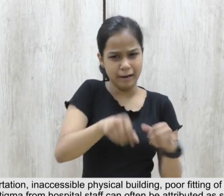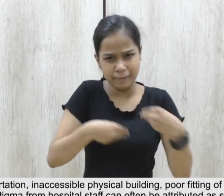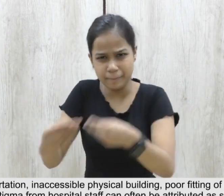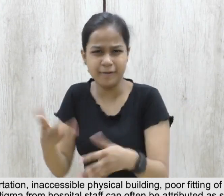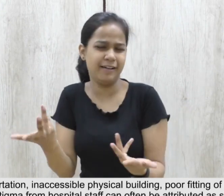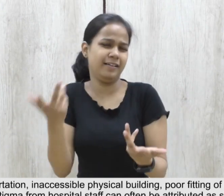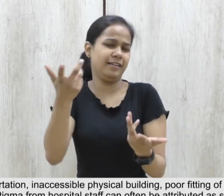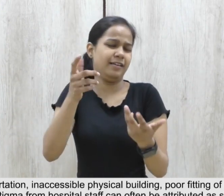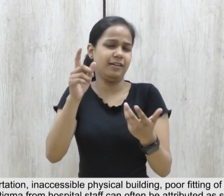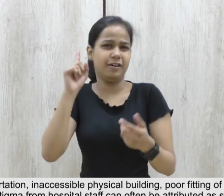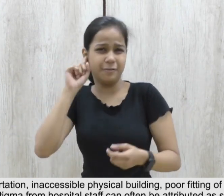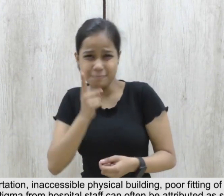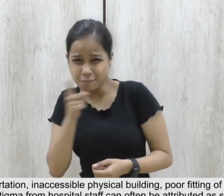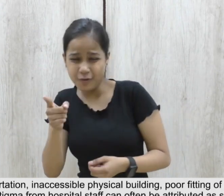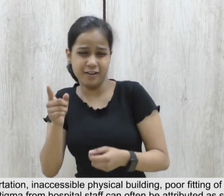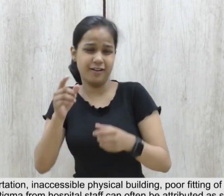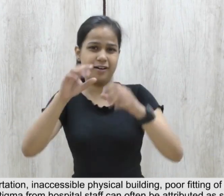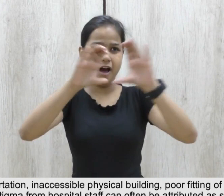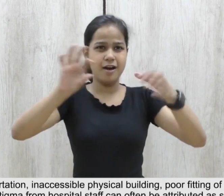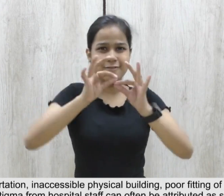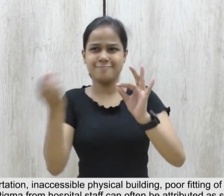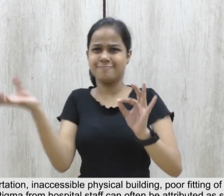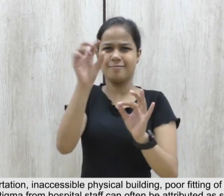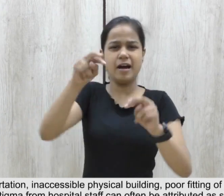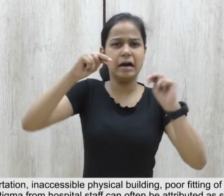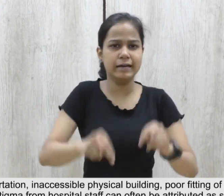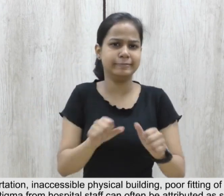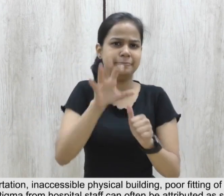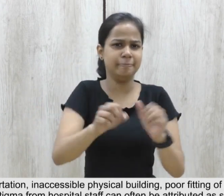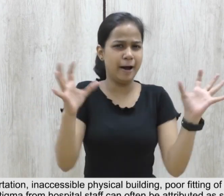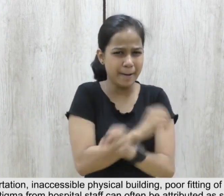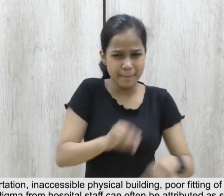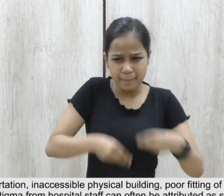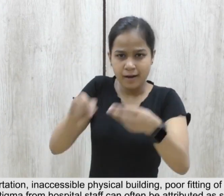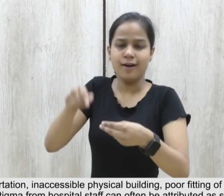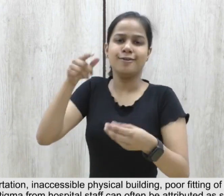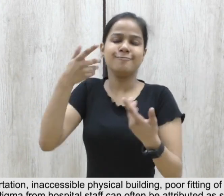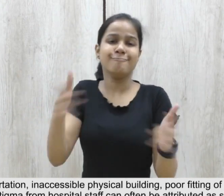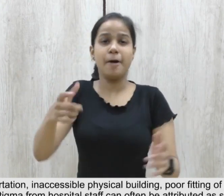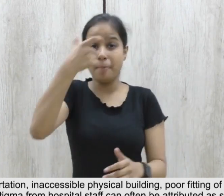7.5 Stimulation and stigma from hospital staff